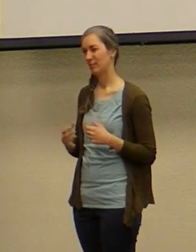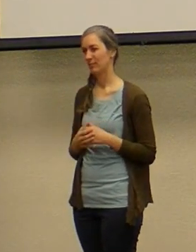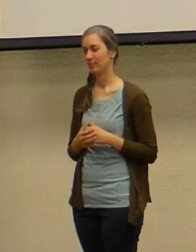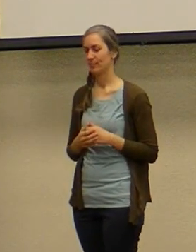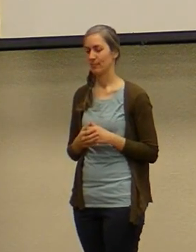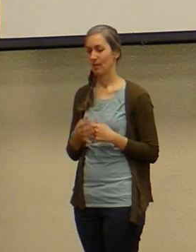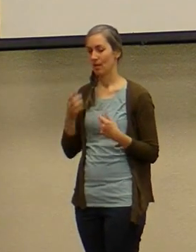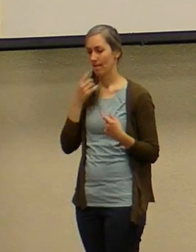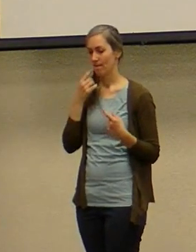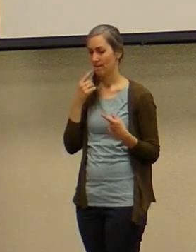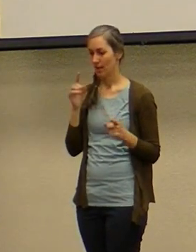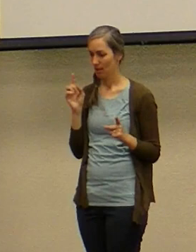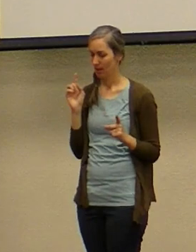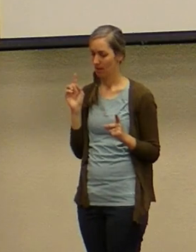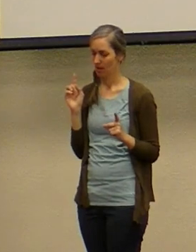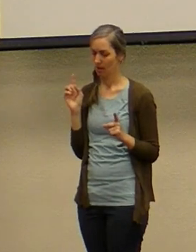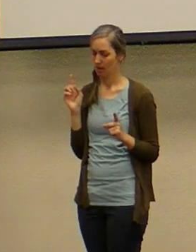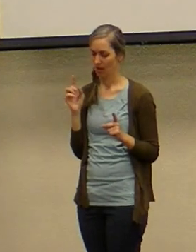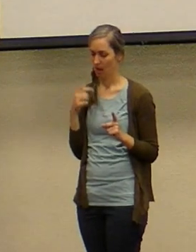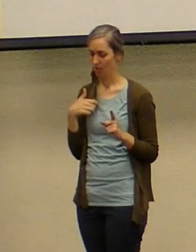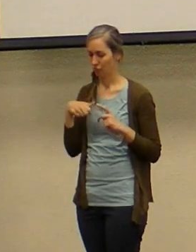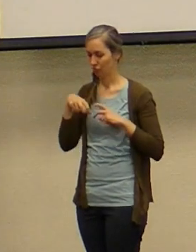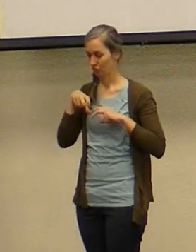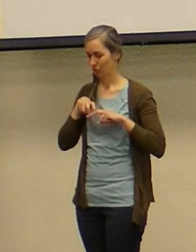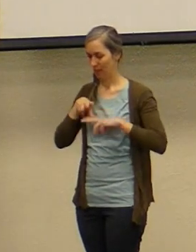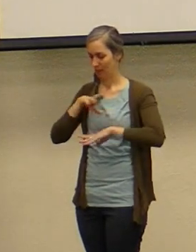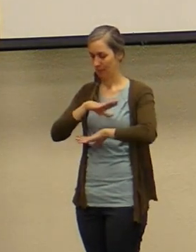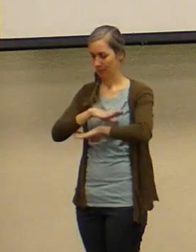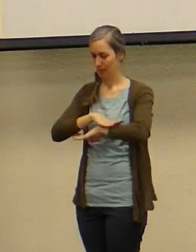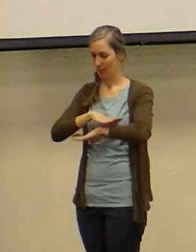and I finally remember I sat at my desk and